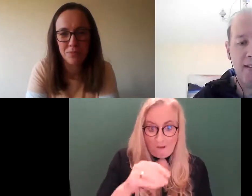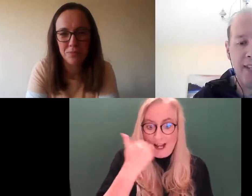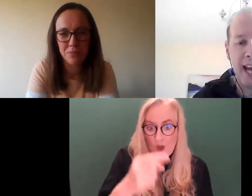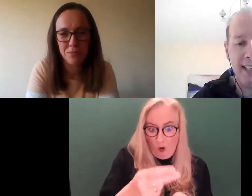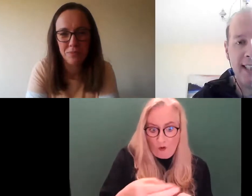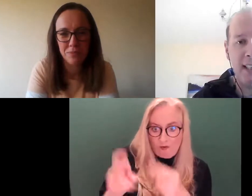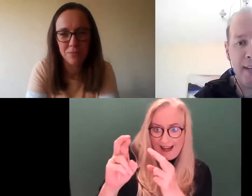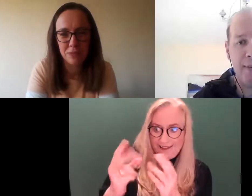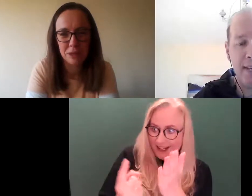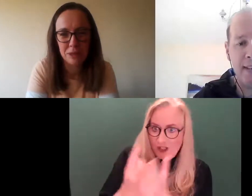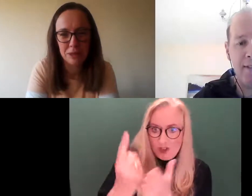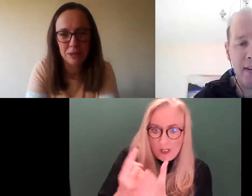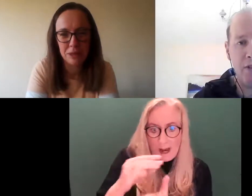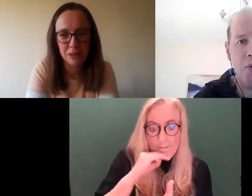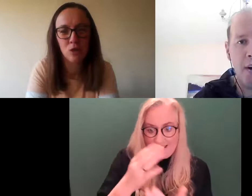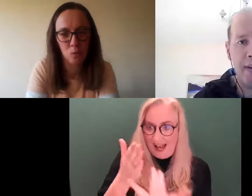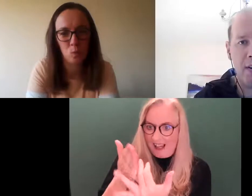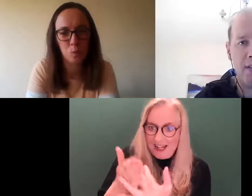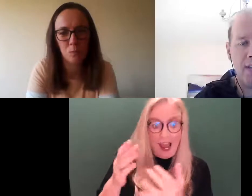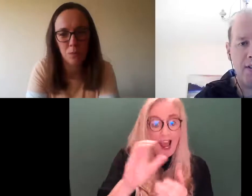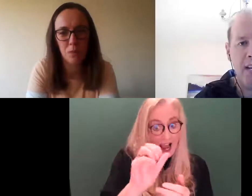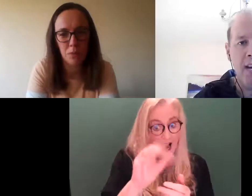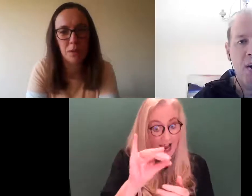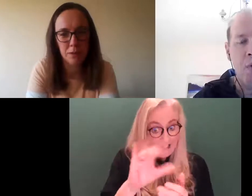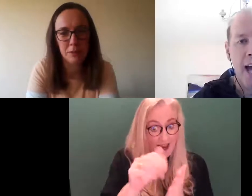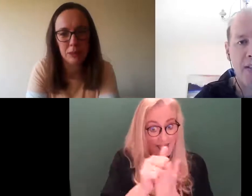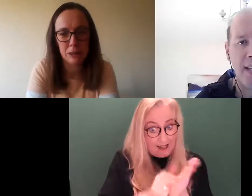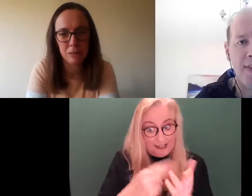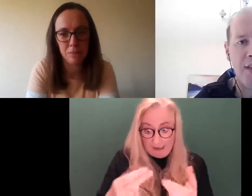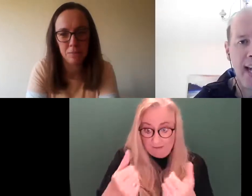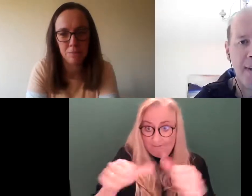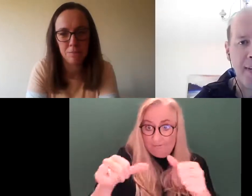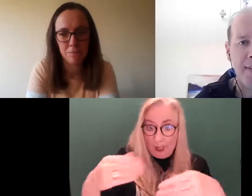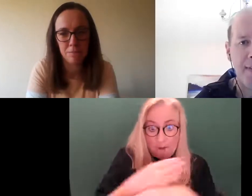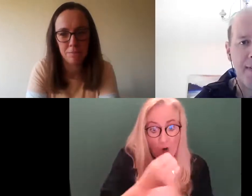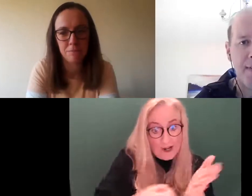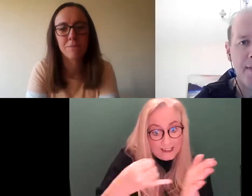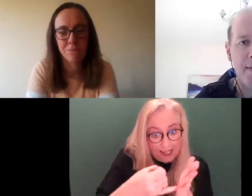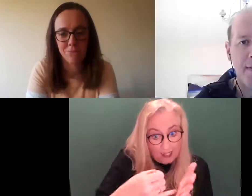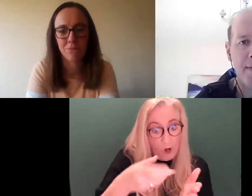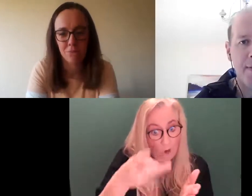parts of the Act that need to be implemented and followed through on by organisations will actually eventually happen.